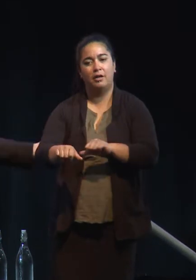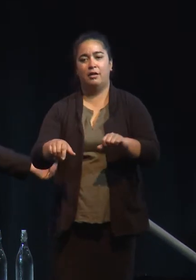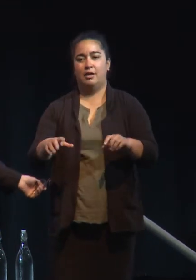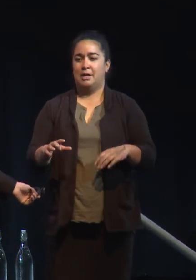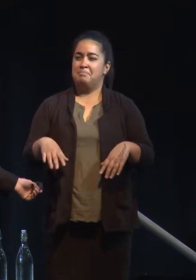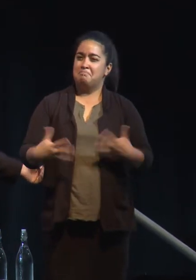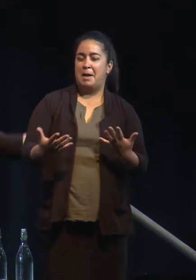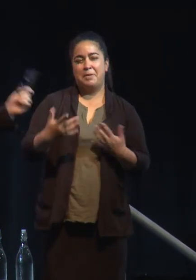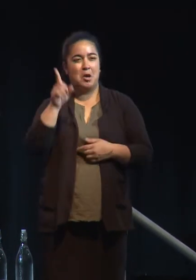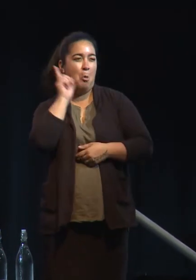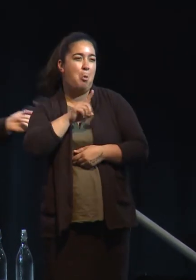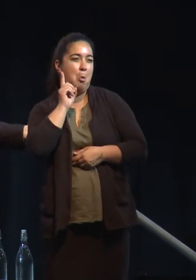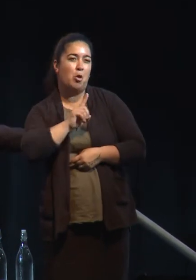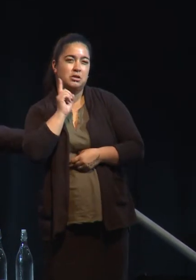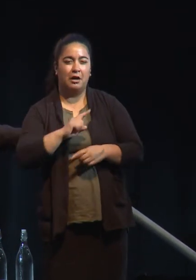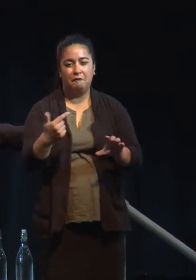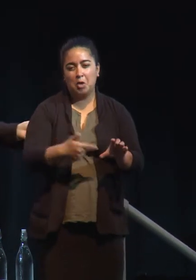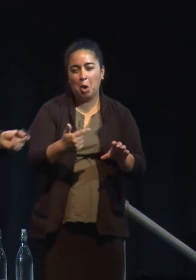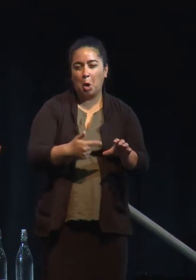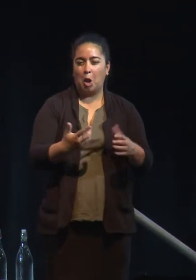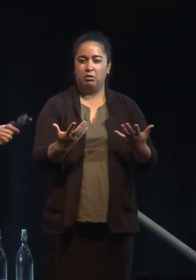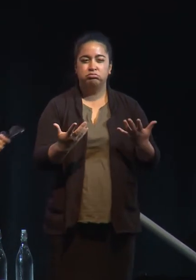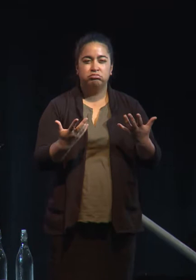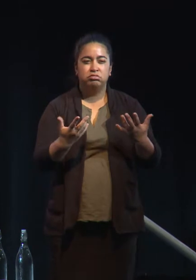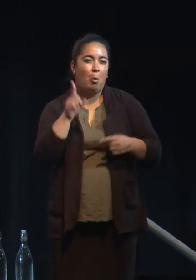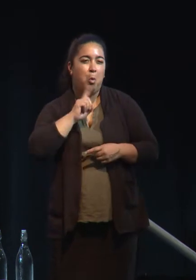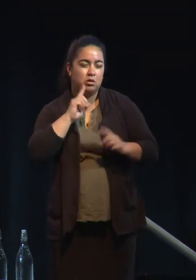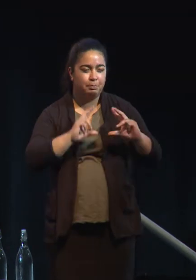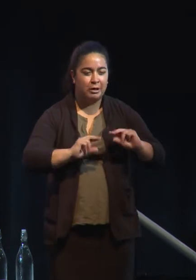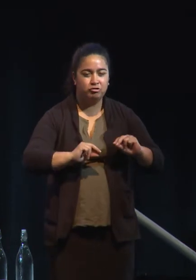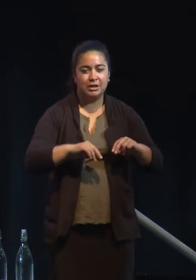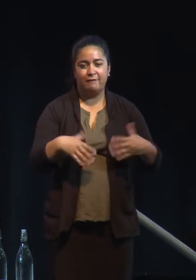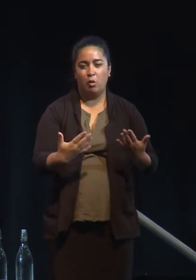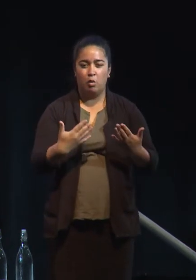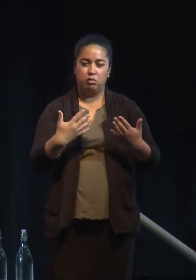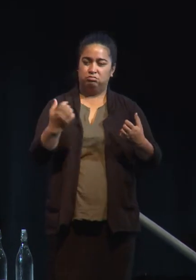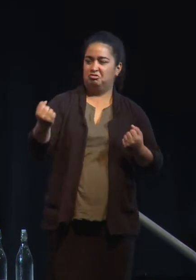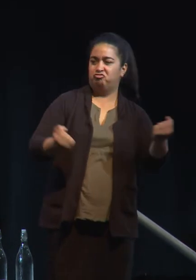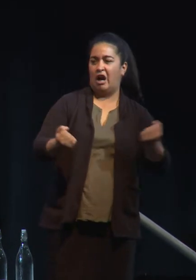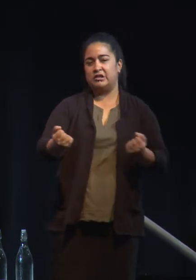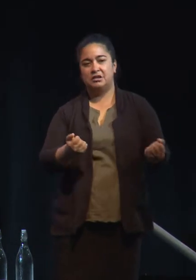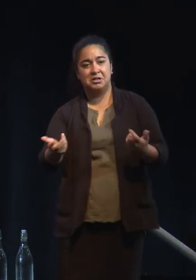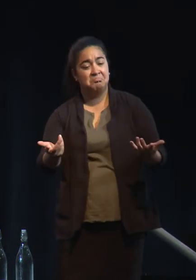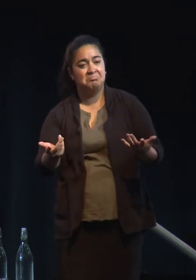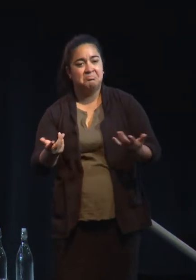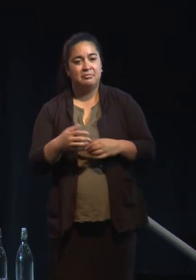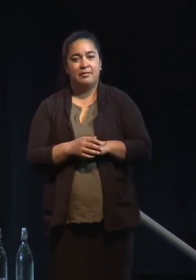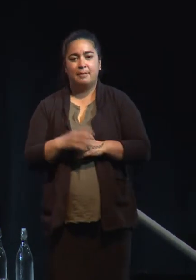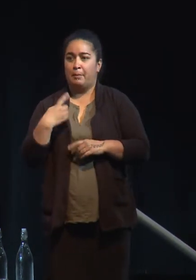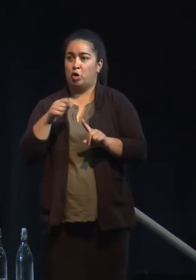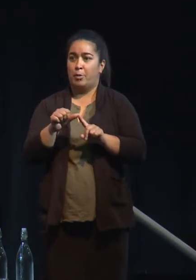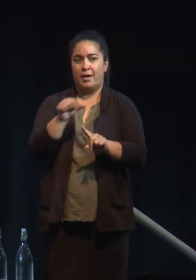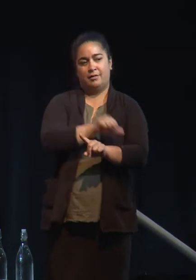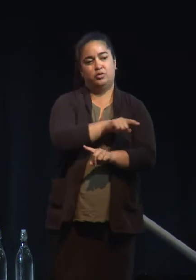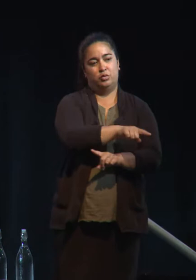hydrogen fuel cells for long-haul trucking and that sort of thing. And I'm going to return to innovation